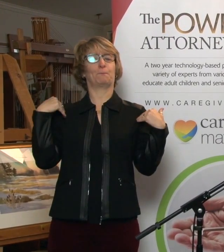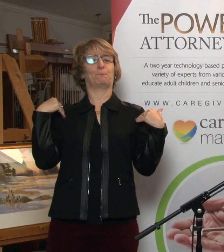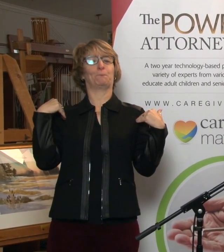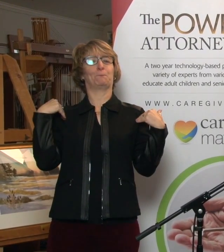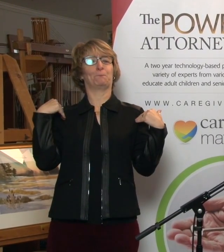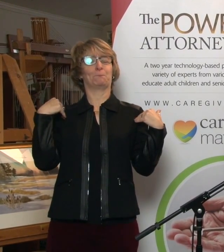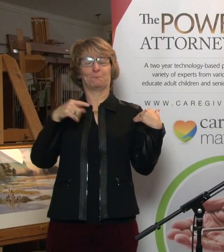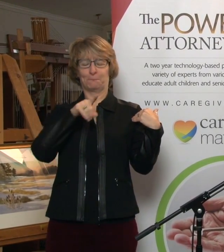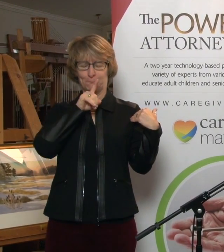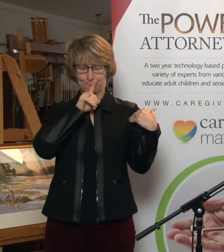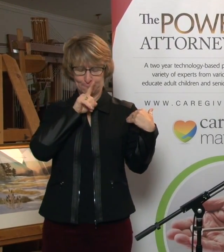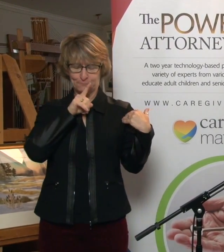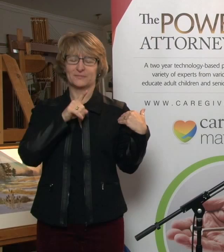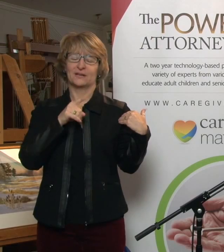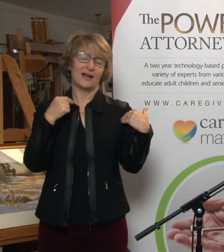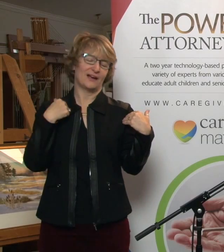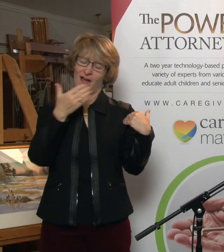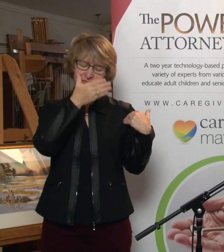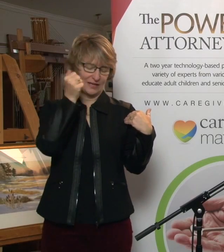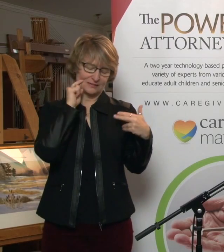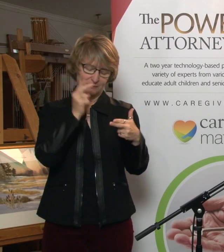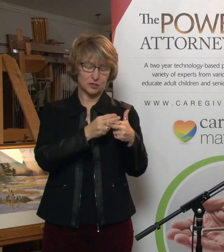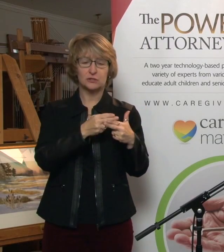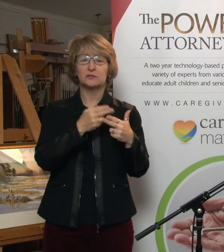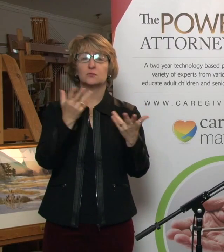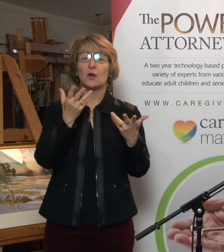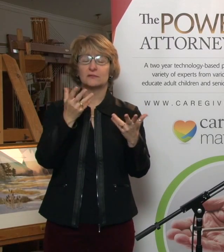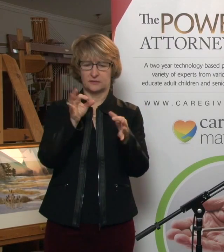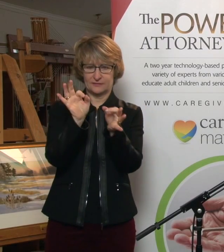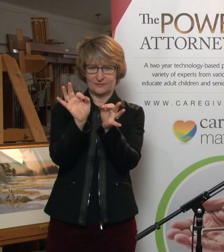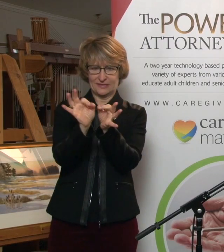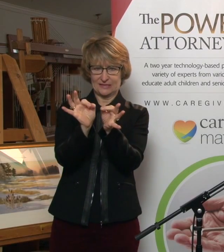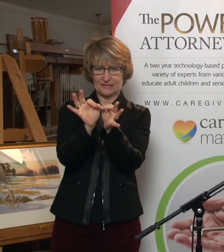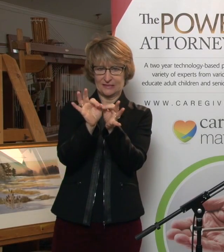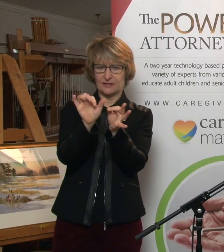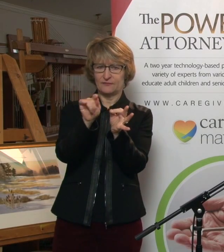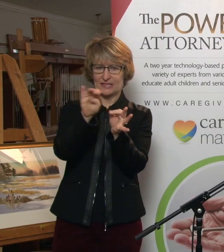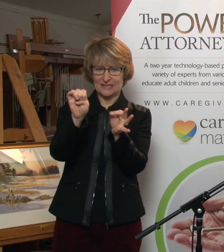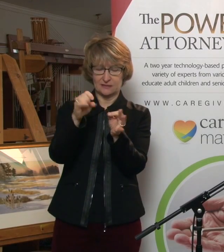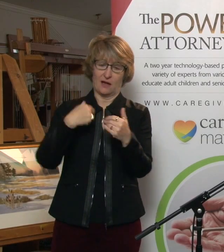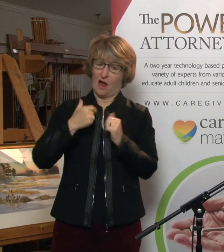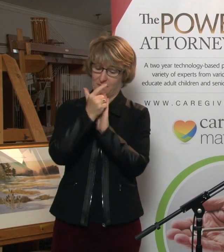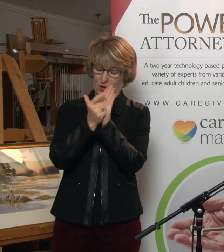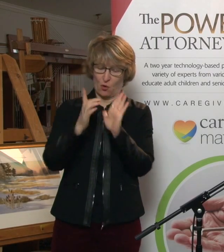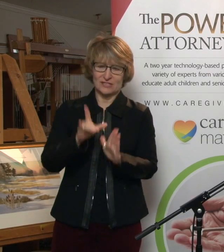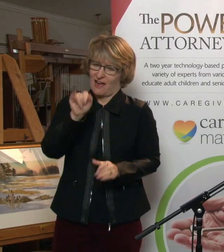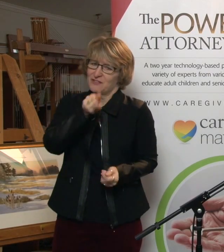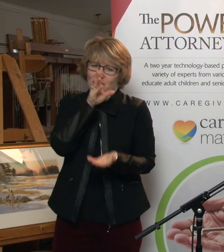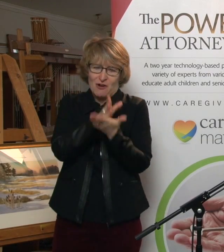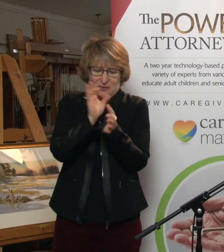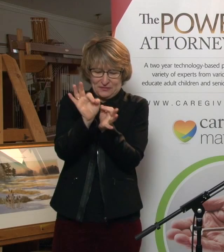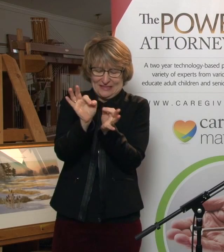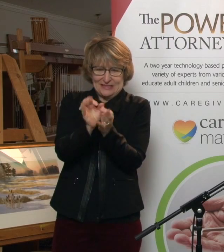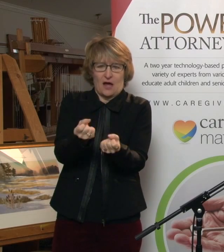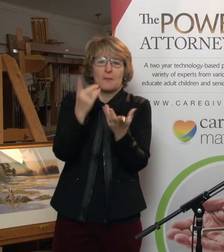did in the larger group, and I forgot to talk about it, and that is fees. I'm a lawyer. I have to talk about fees.